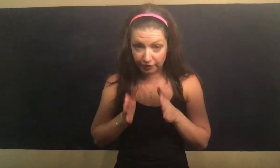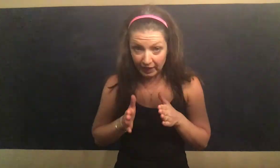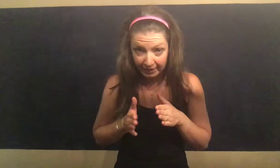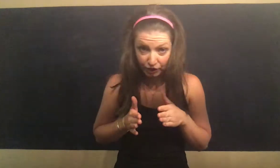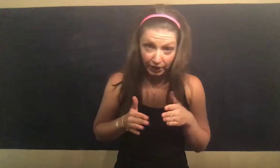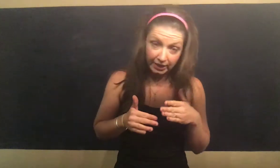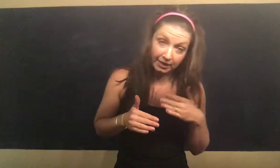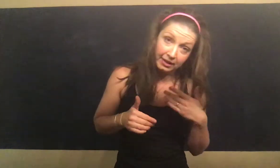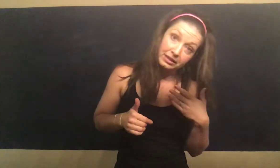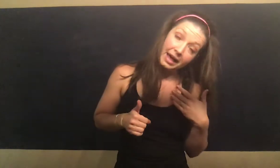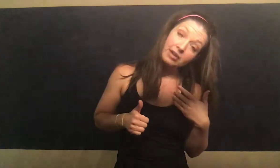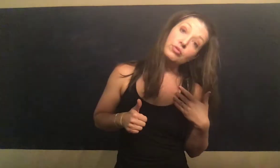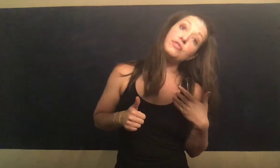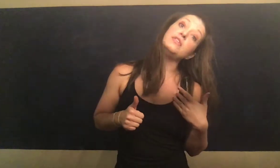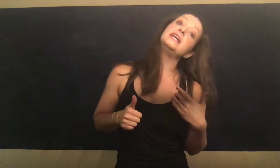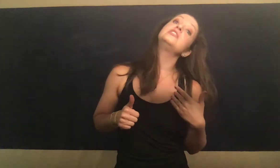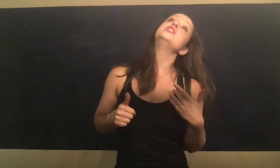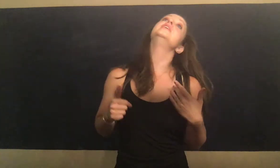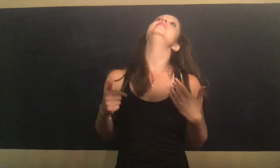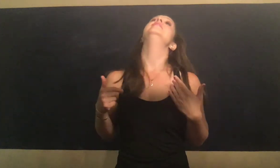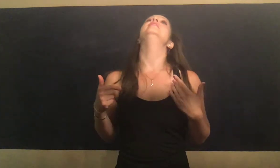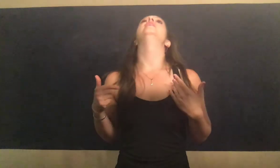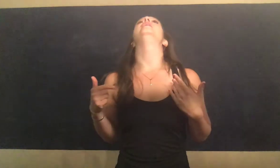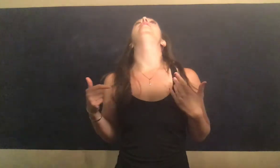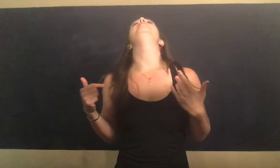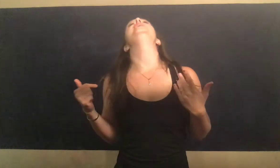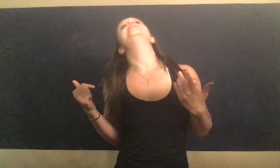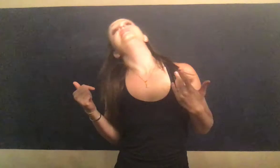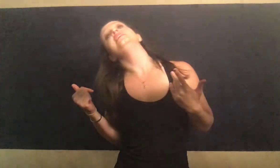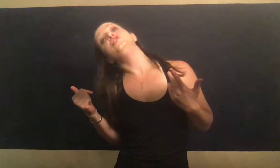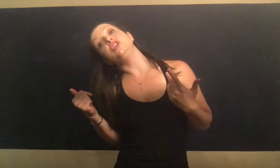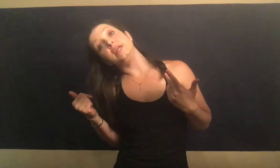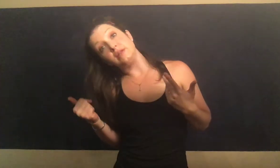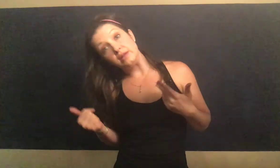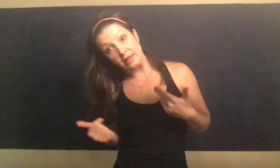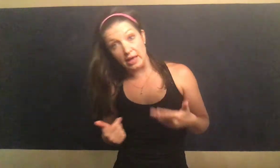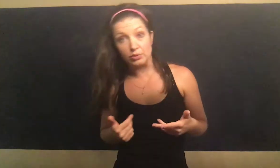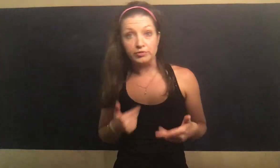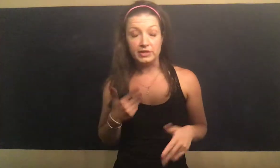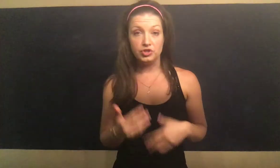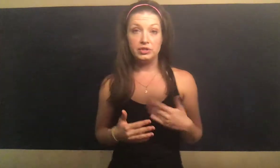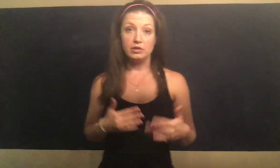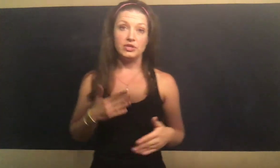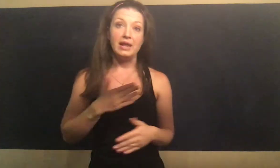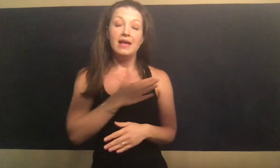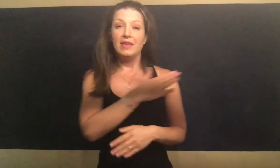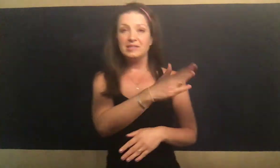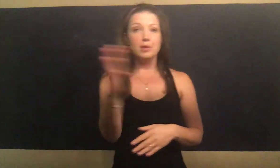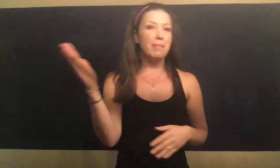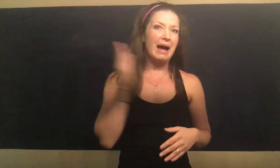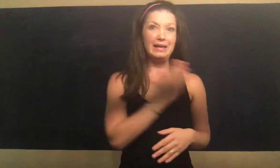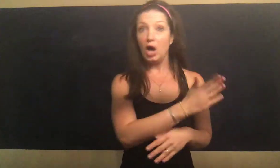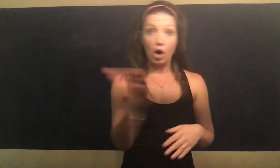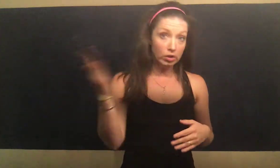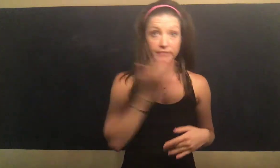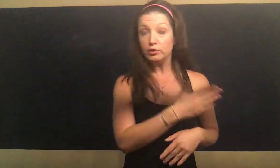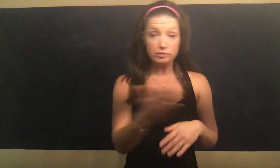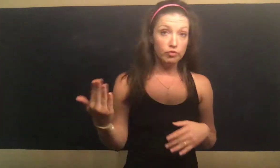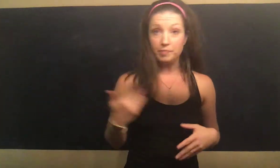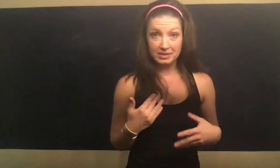flexion, lateral flexion, extension, and lateral flexion to the other side. That's combining all of those movements